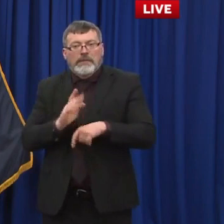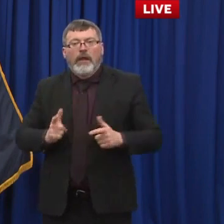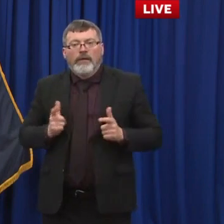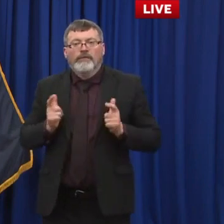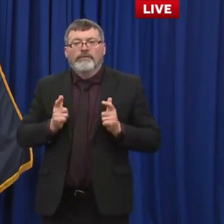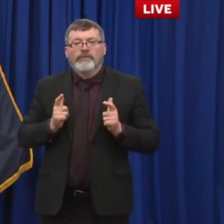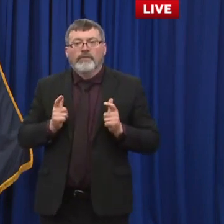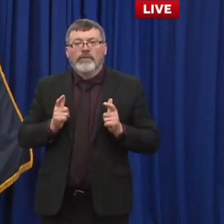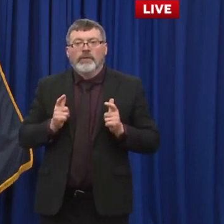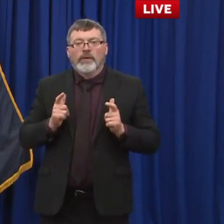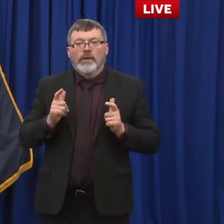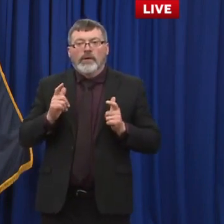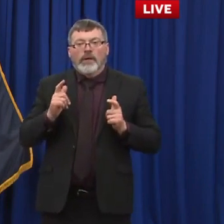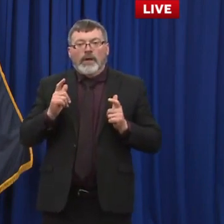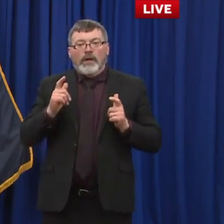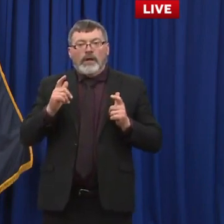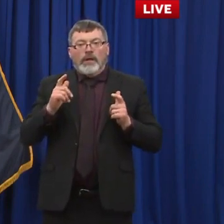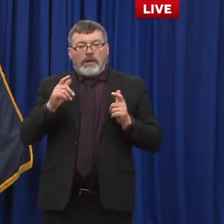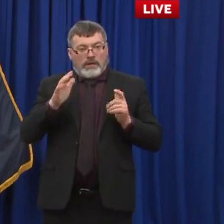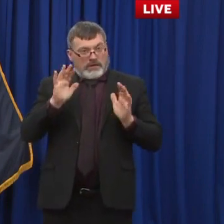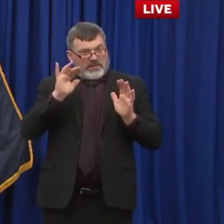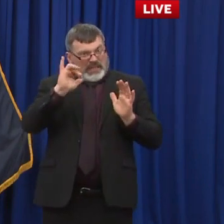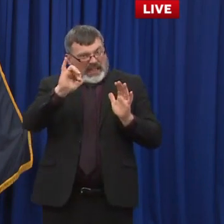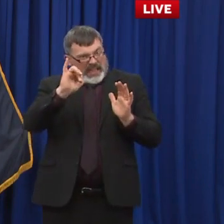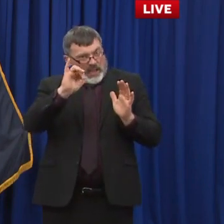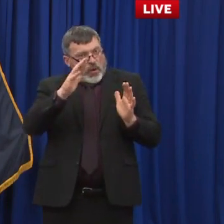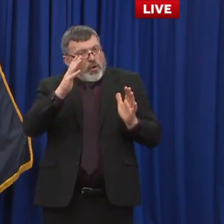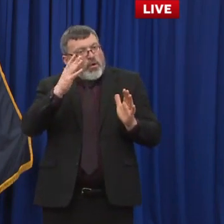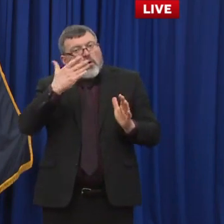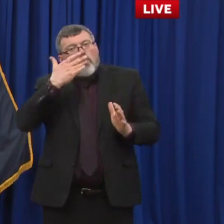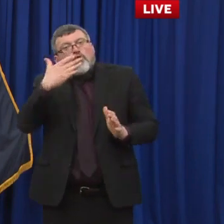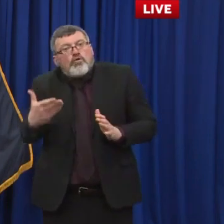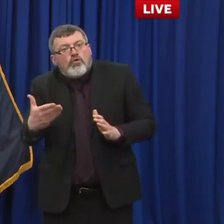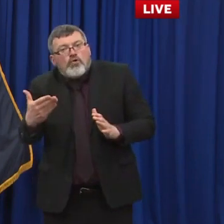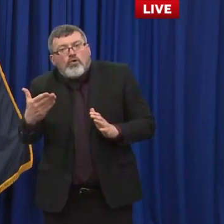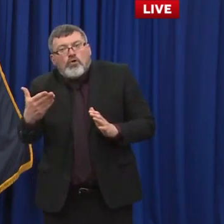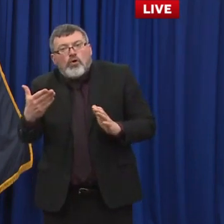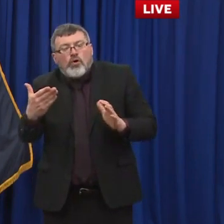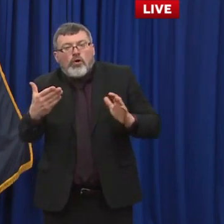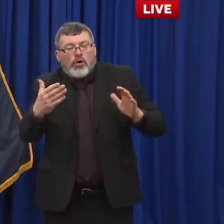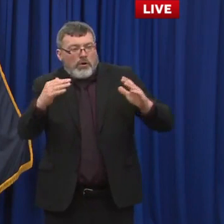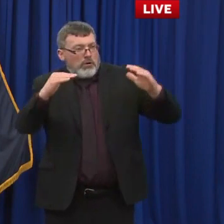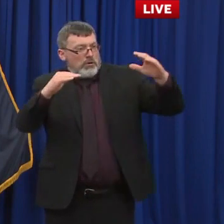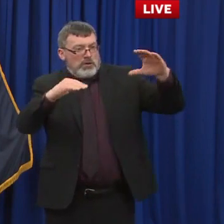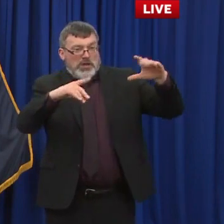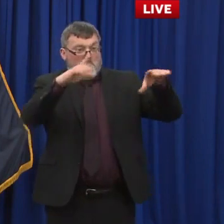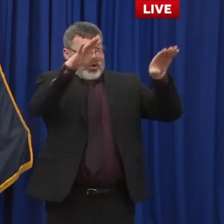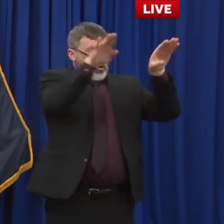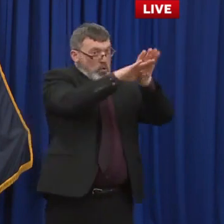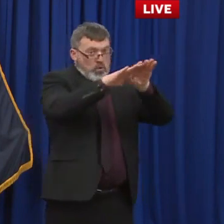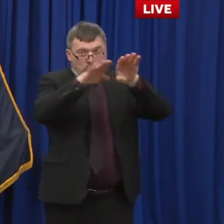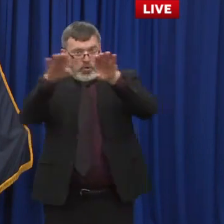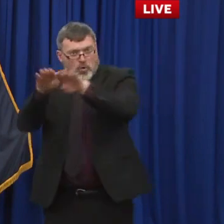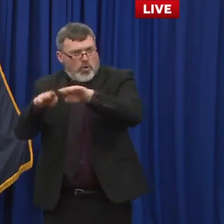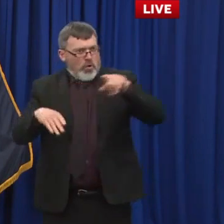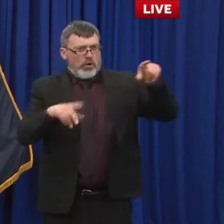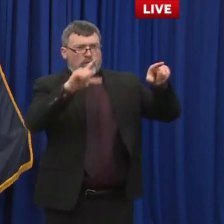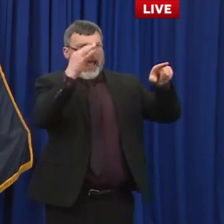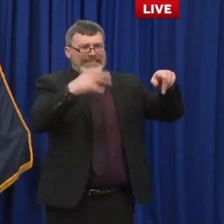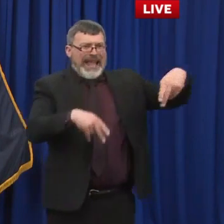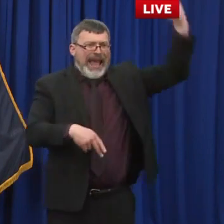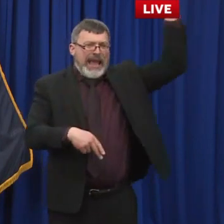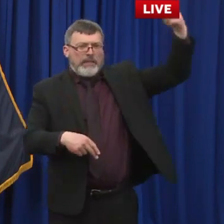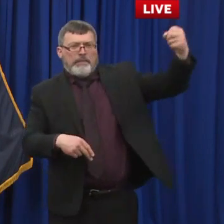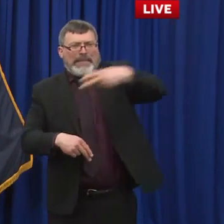to 2019 is nothing short of a miracle and an amazing testament to the team and finding that balance we have one of the lowest fatality rates in the